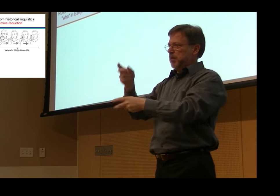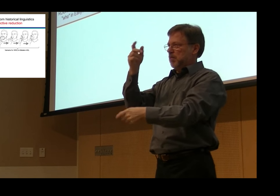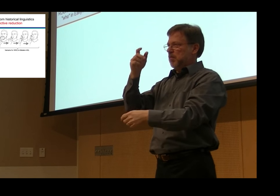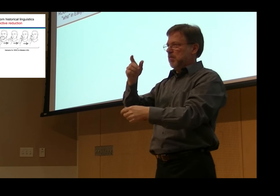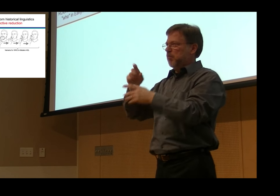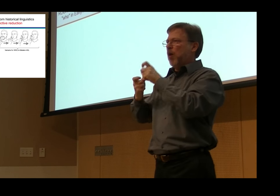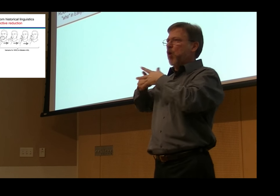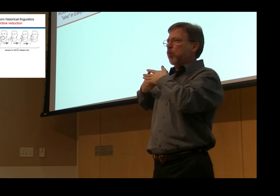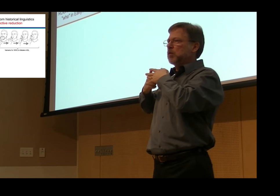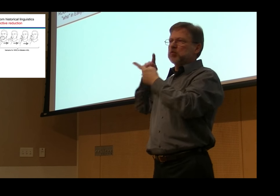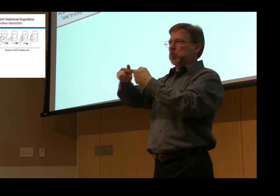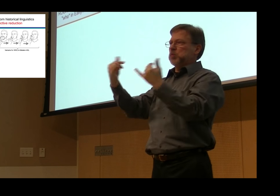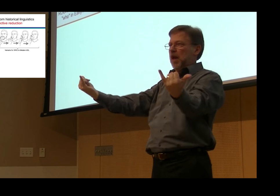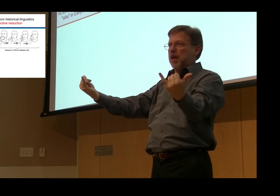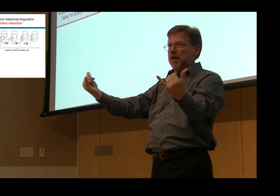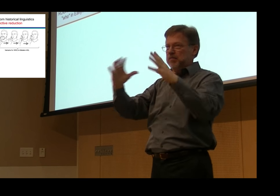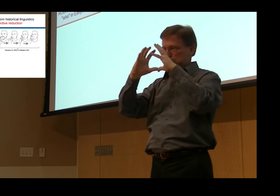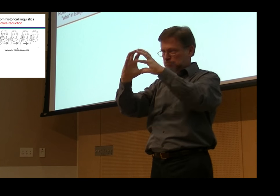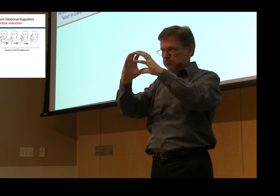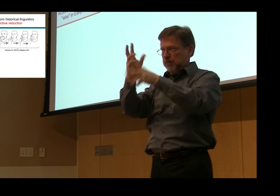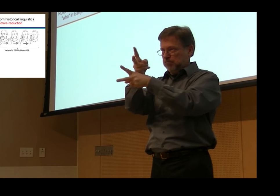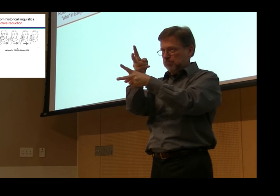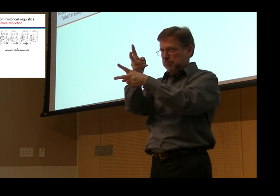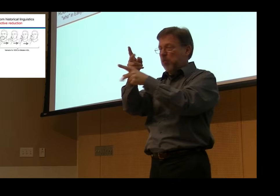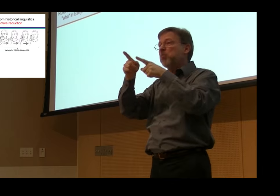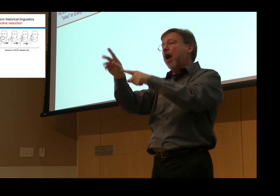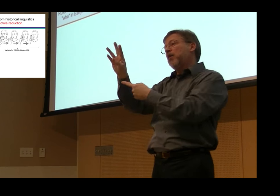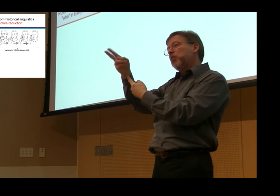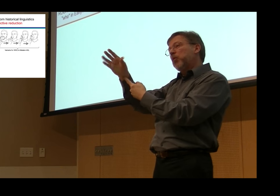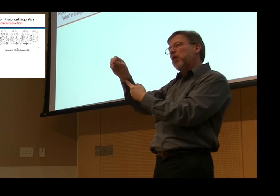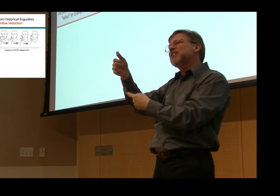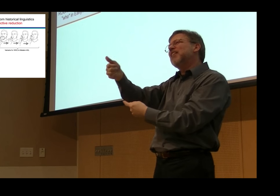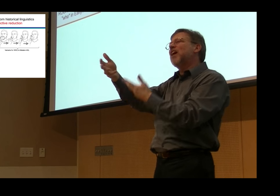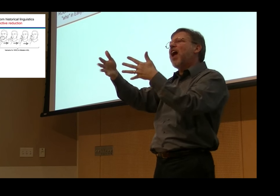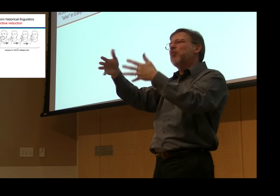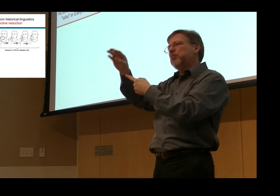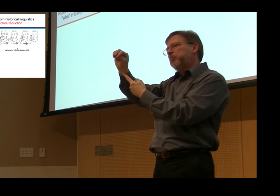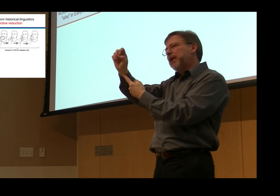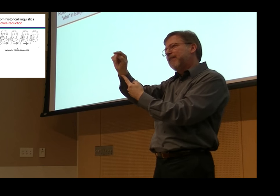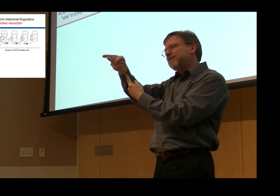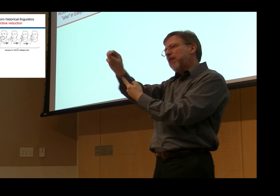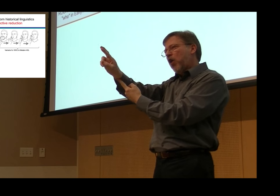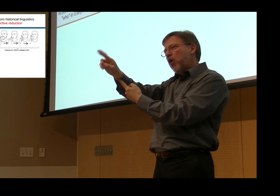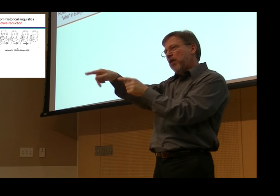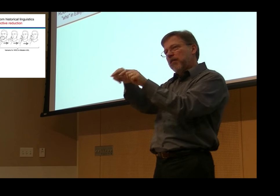homophonous at that point. You look at that sign today, it's never been reduced.